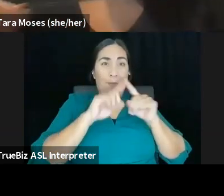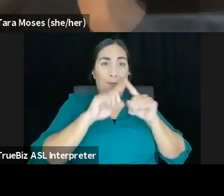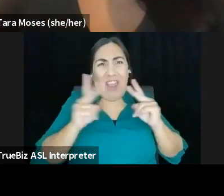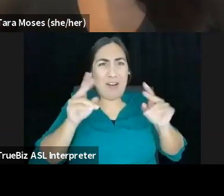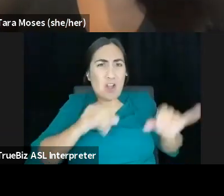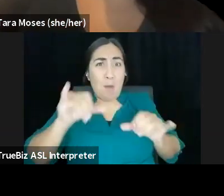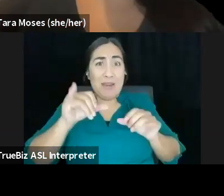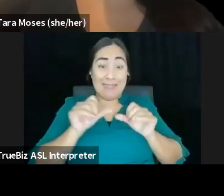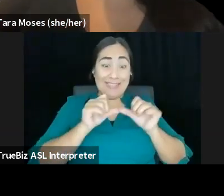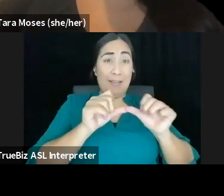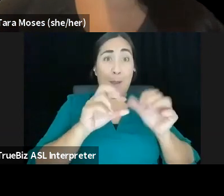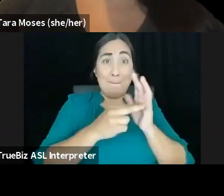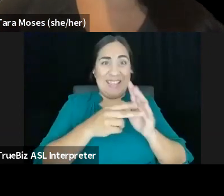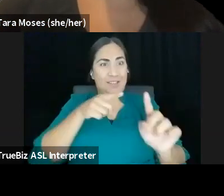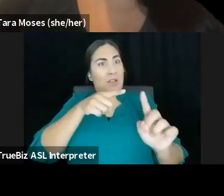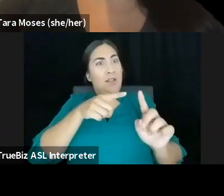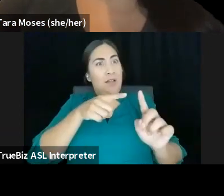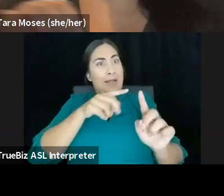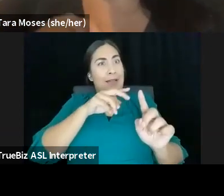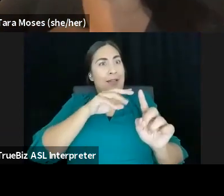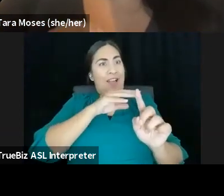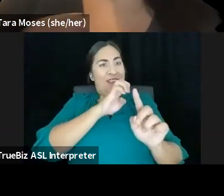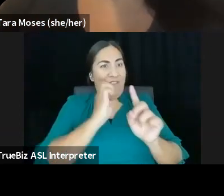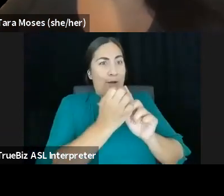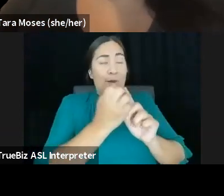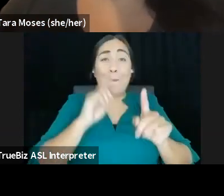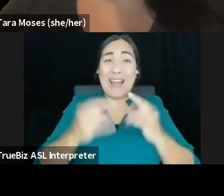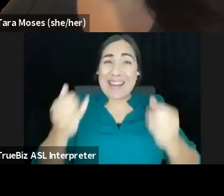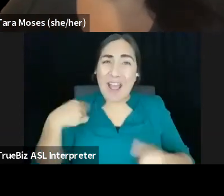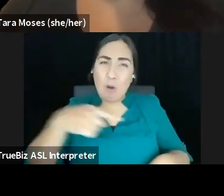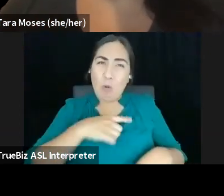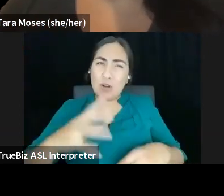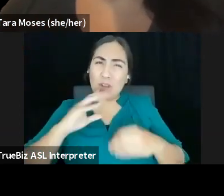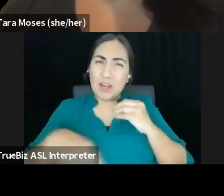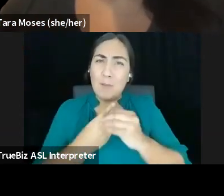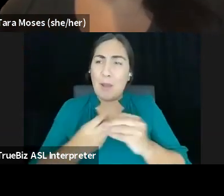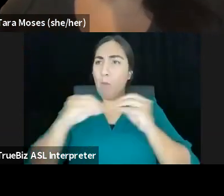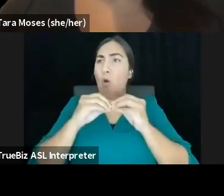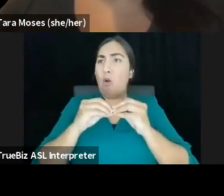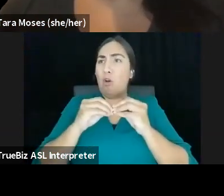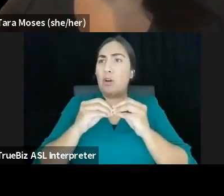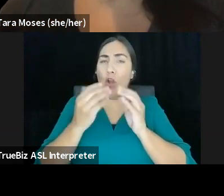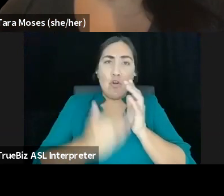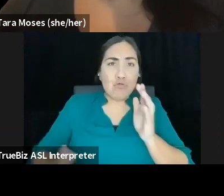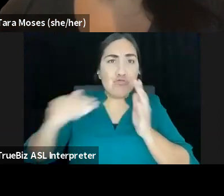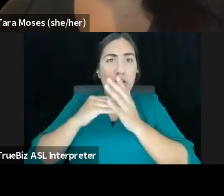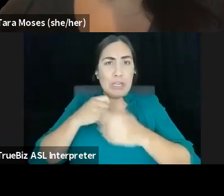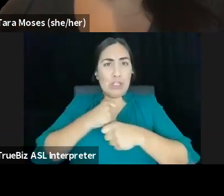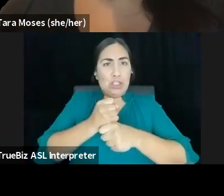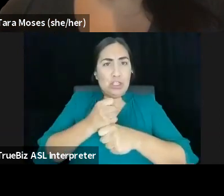of evolved towards a need of regeneration versus sustainability. Um, which in the, the zine, which